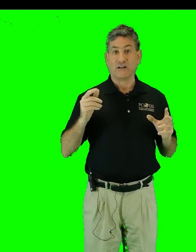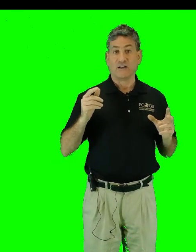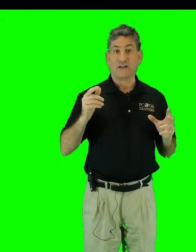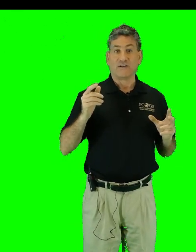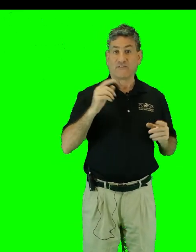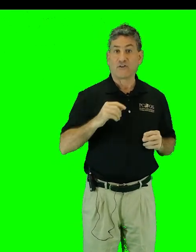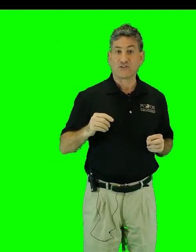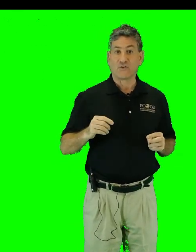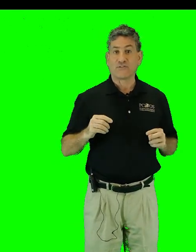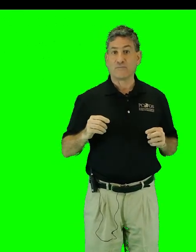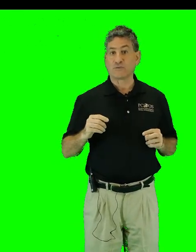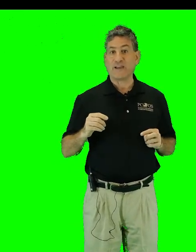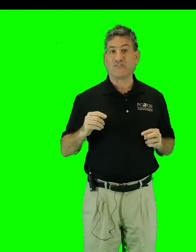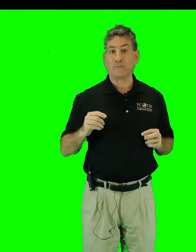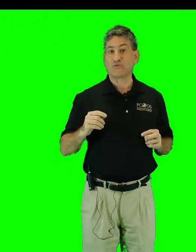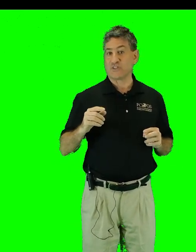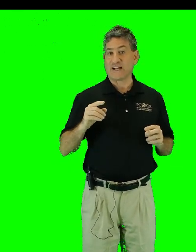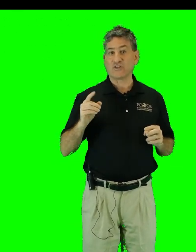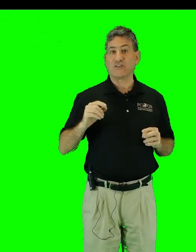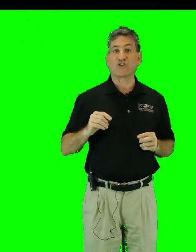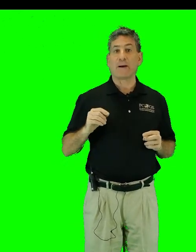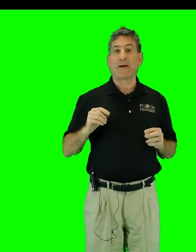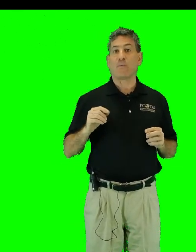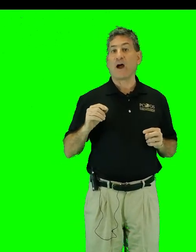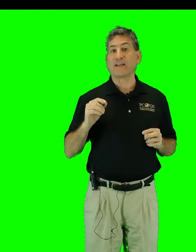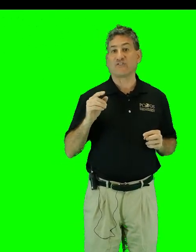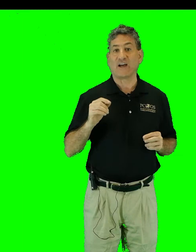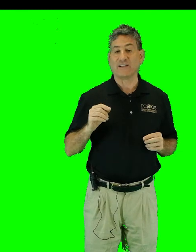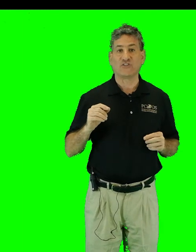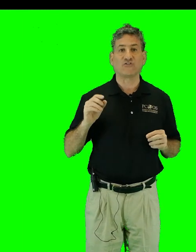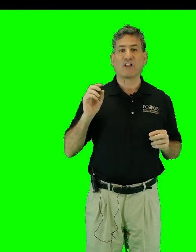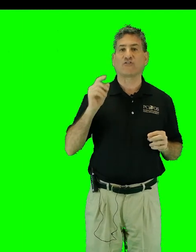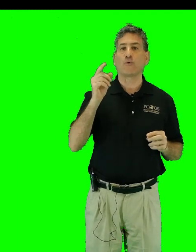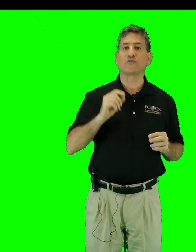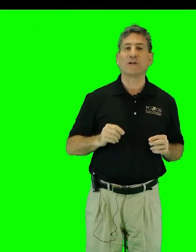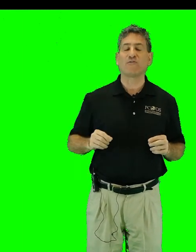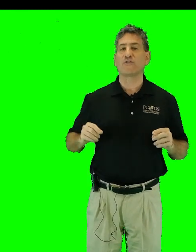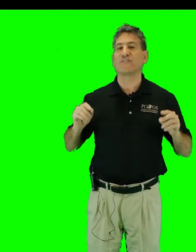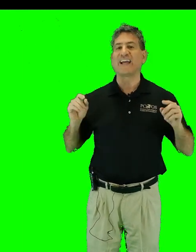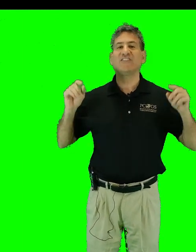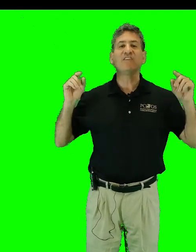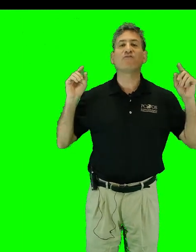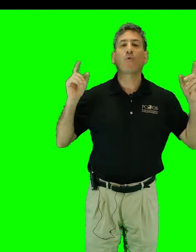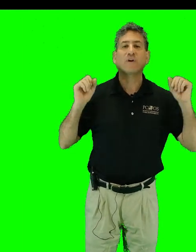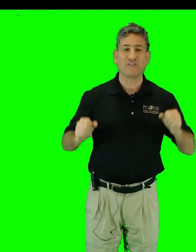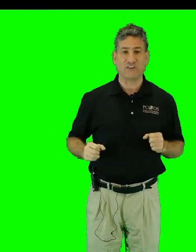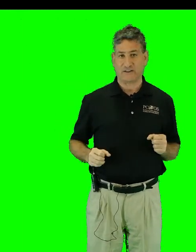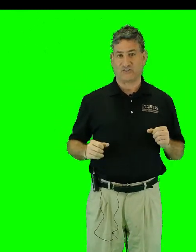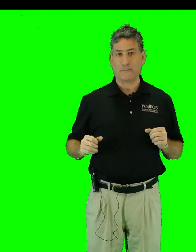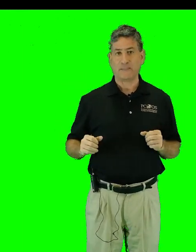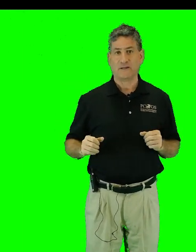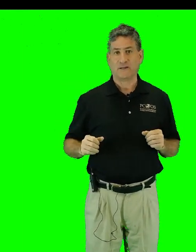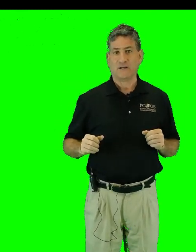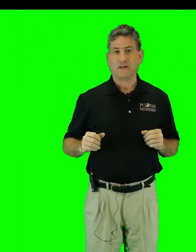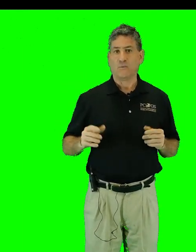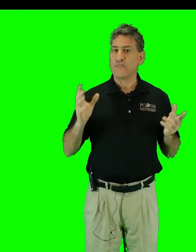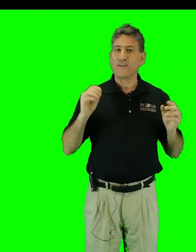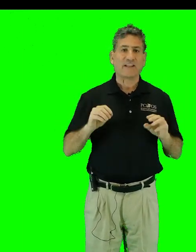the first Earth from space image was actually shot by rocket scientists on October 24th of 1946. One thing that